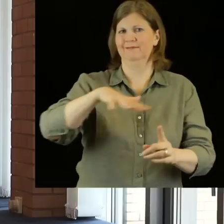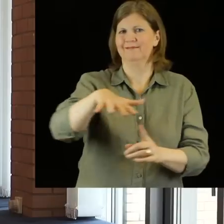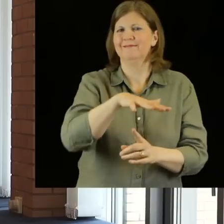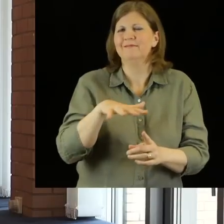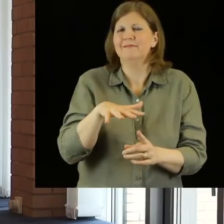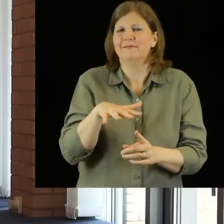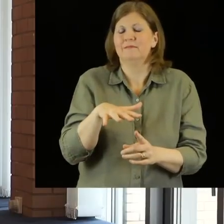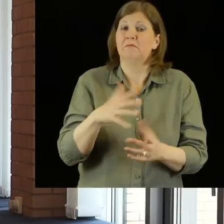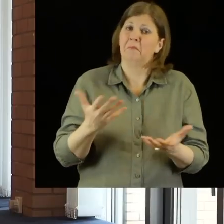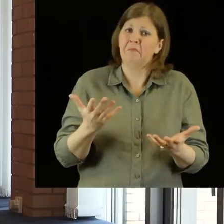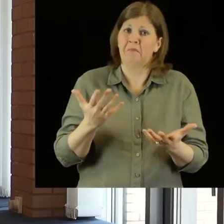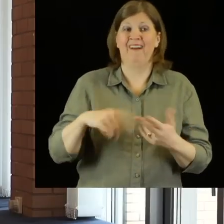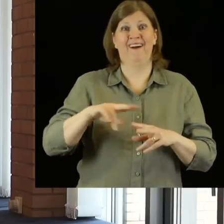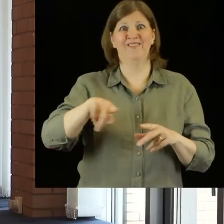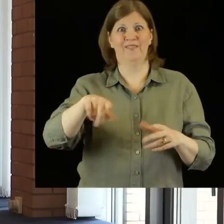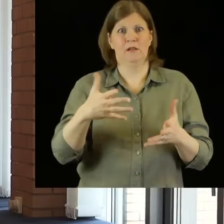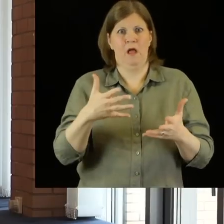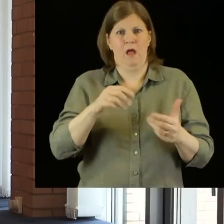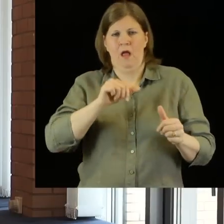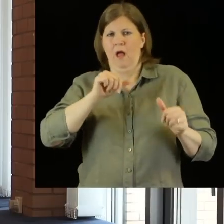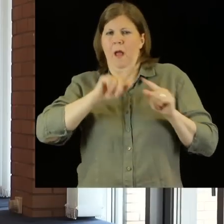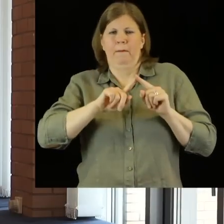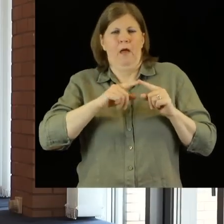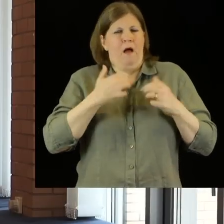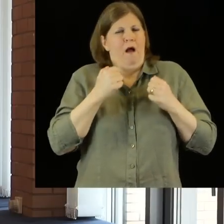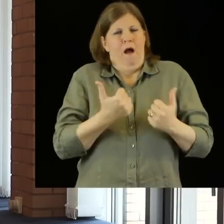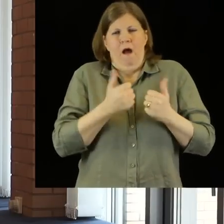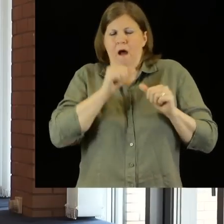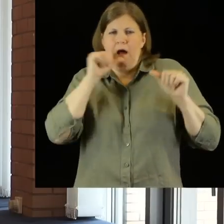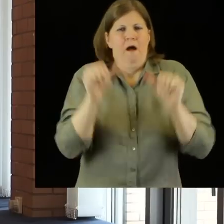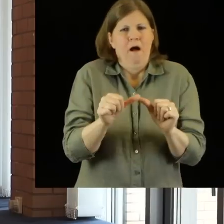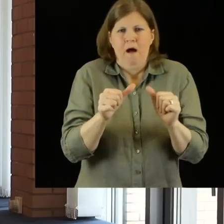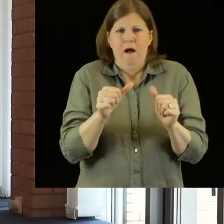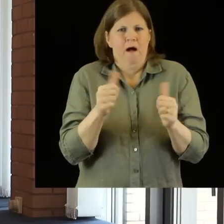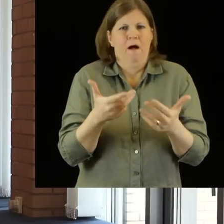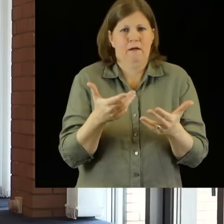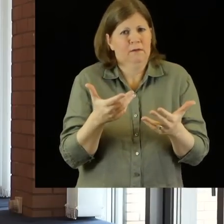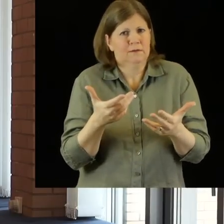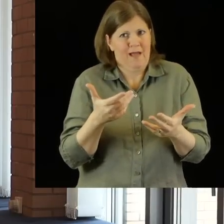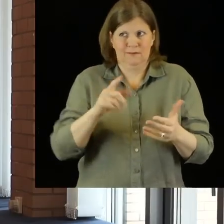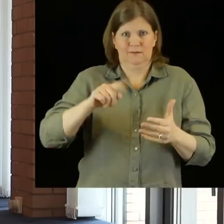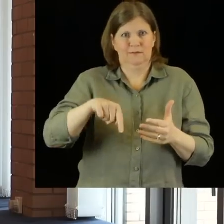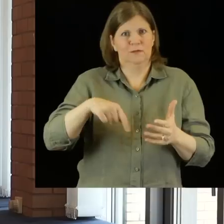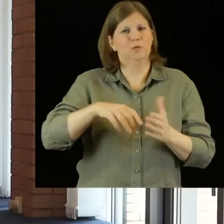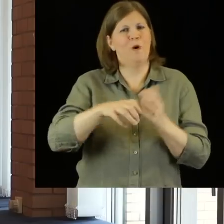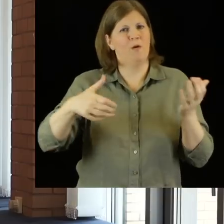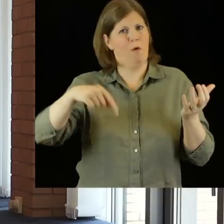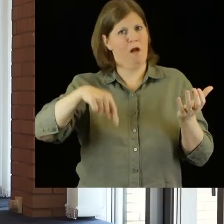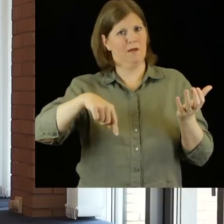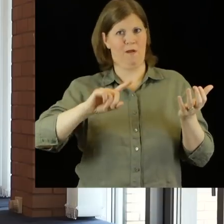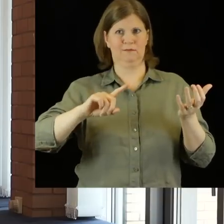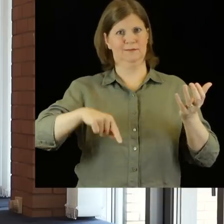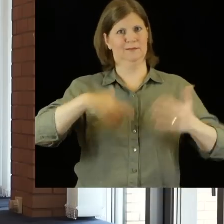something, a new development to the sector, which if it embraces wholeheartedly as the